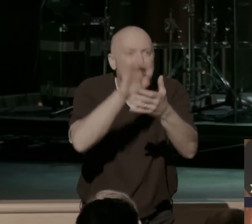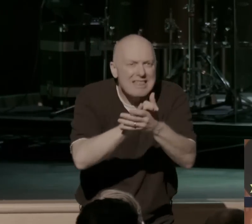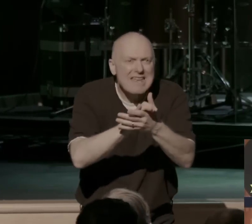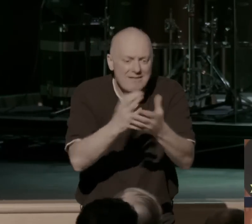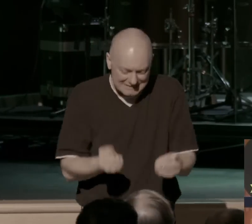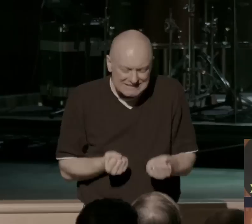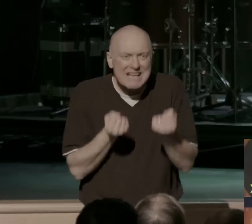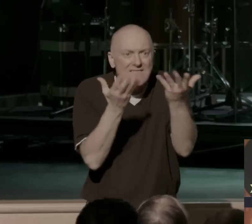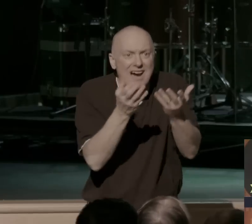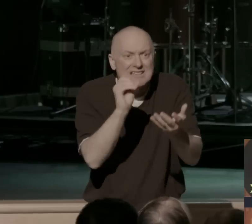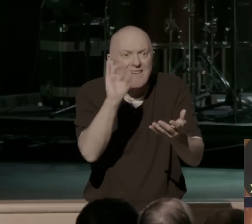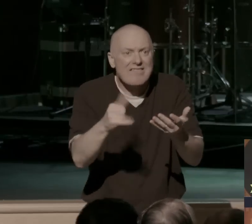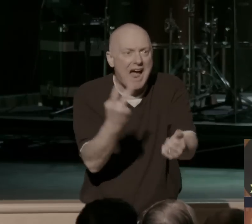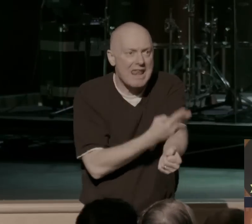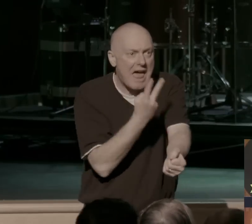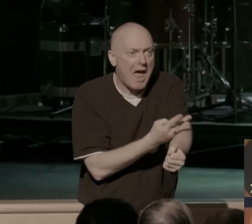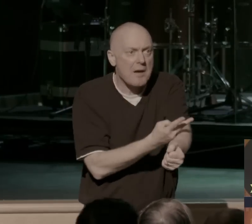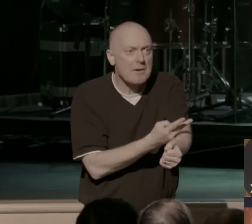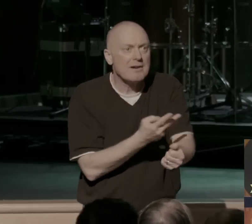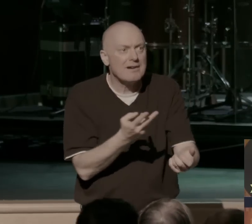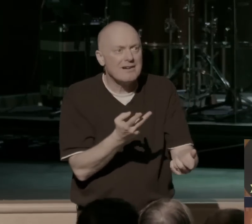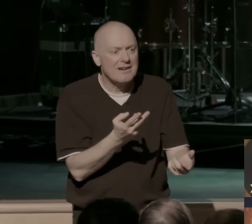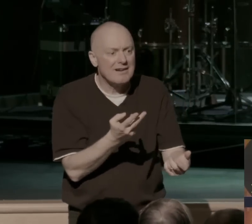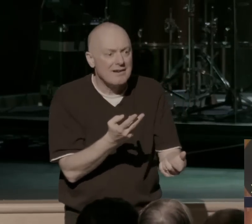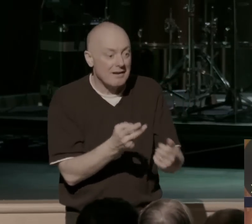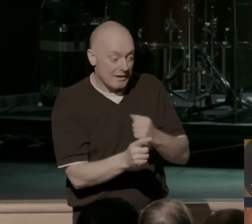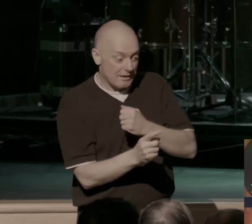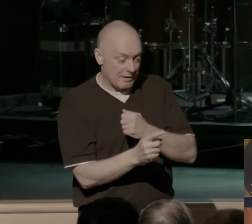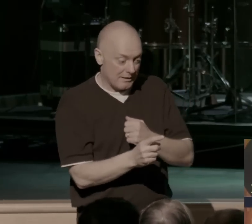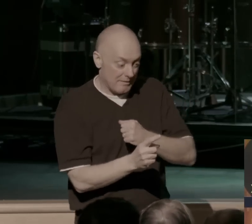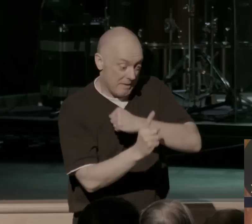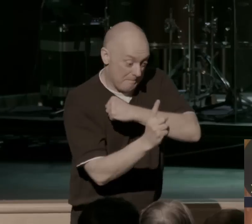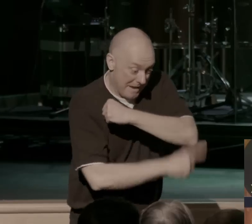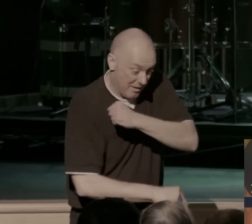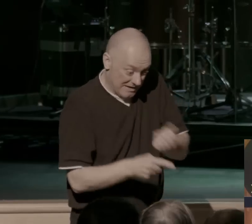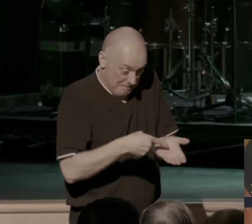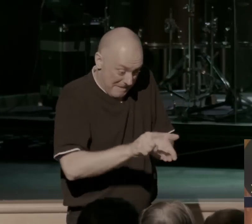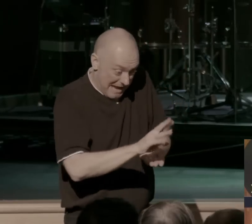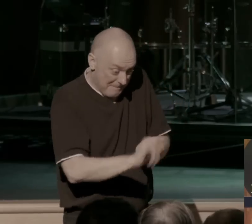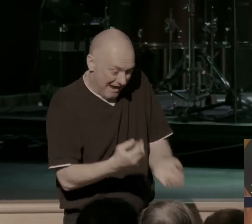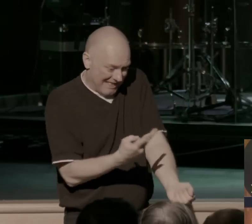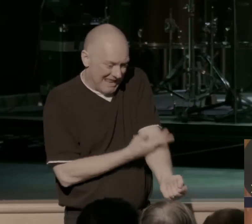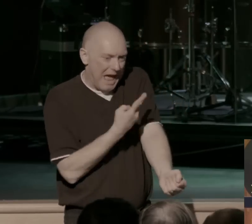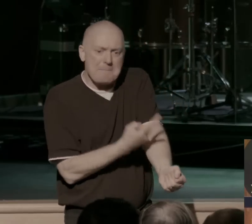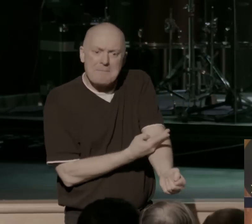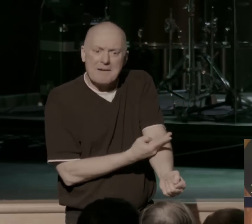this lamb that God had provided, then the penalty paid by this lamb gave them freedom.